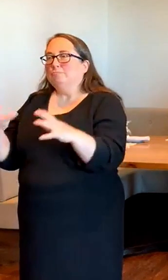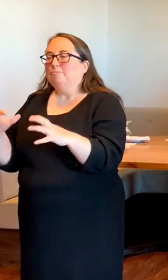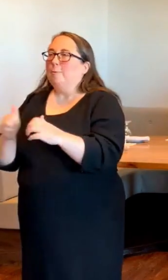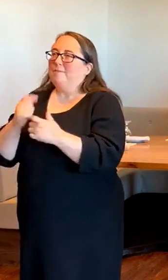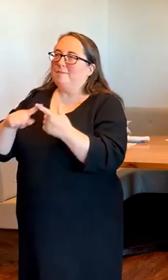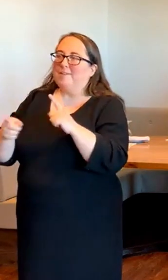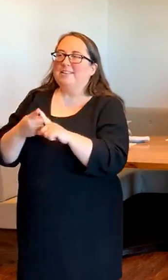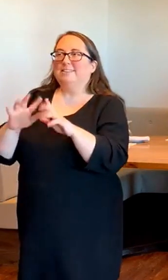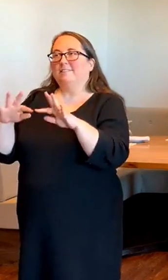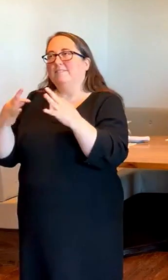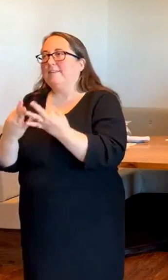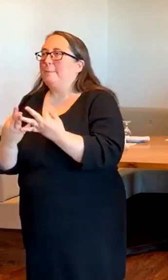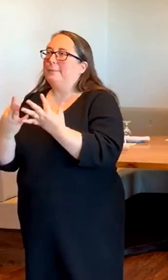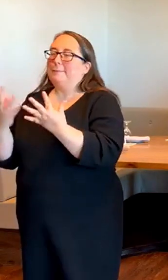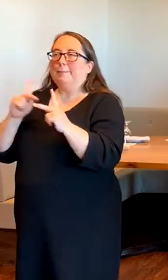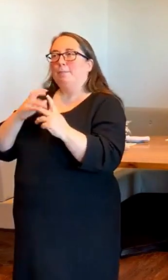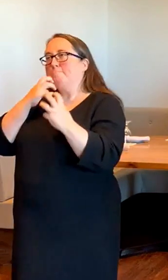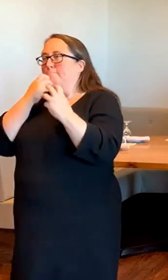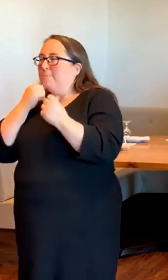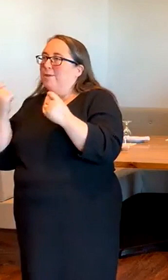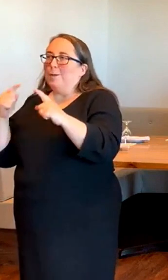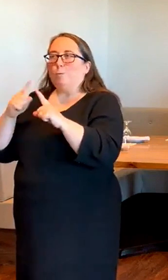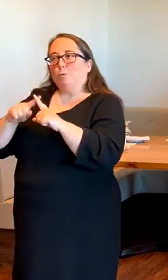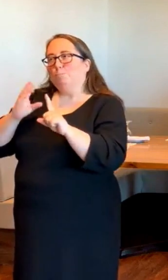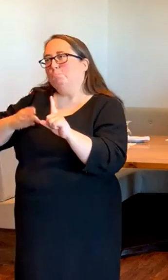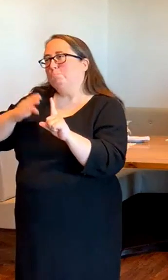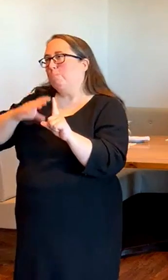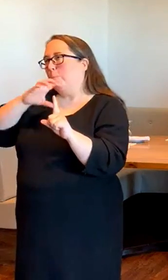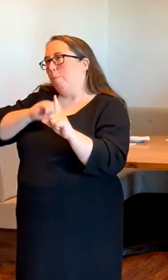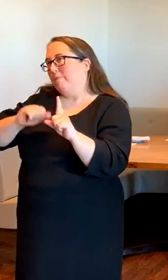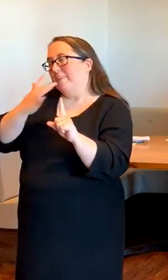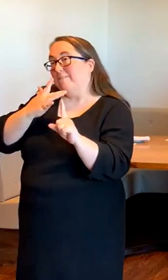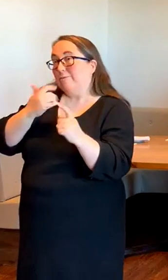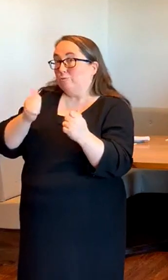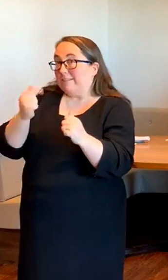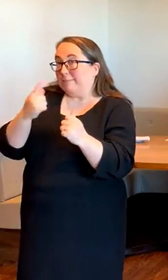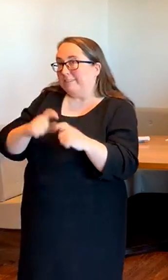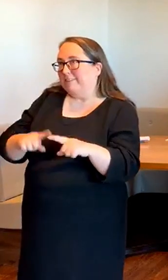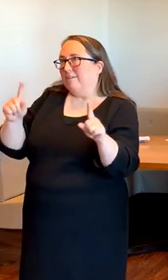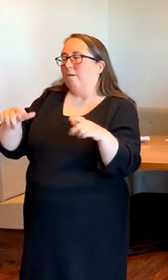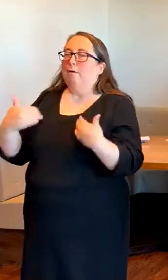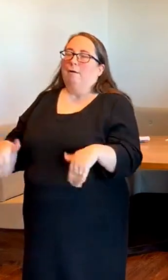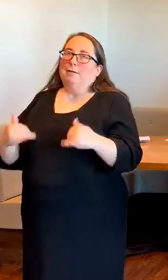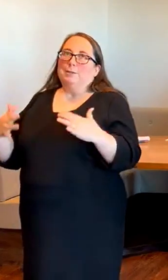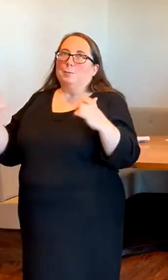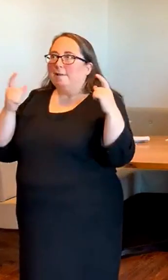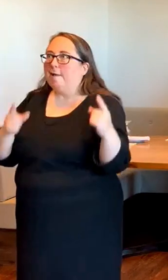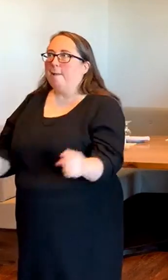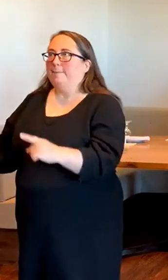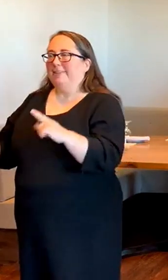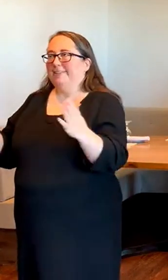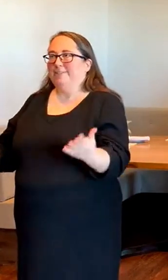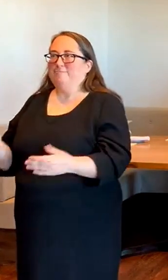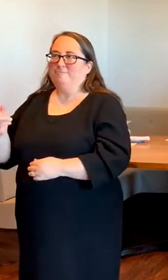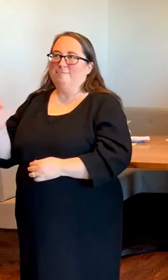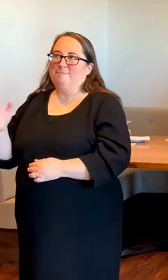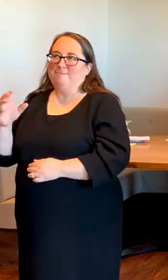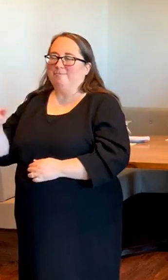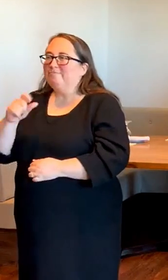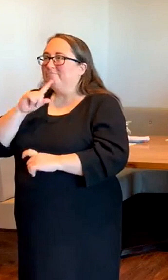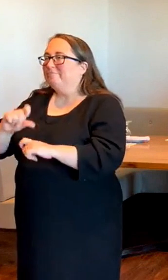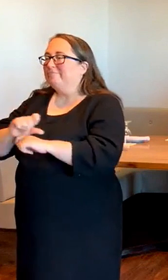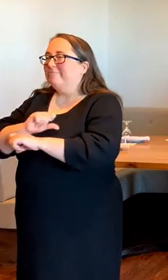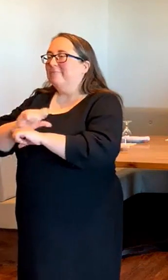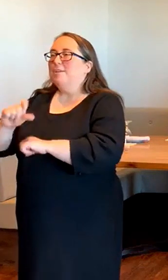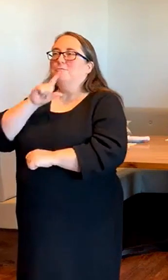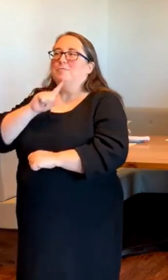friends, families, loved ones, go to your old favorites, and try something new, because there's so much happening in Howard County, and we really,